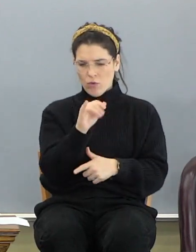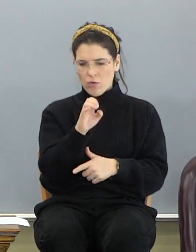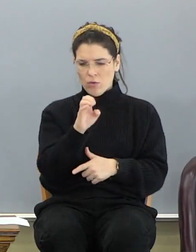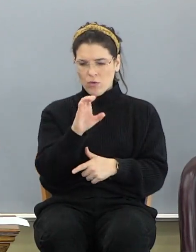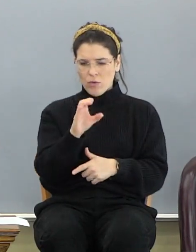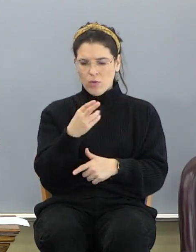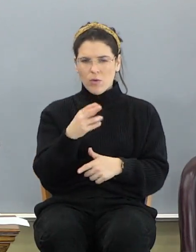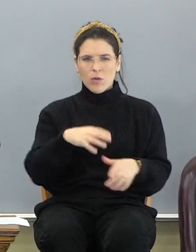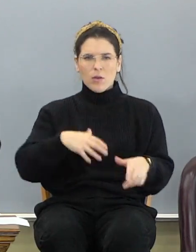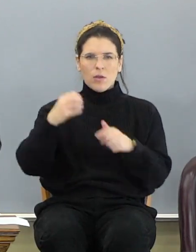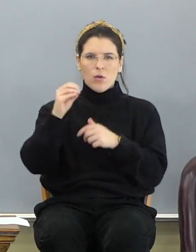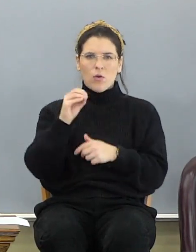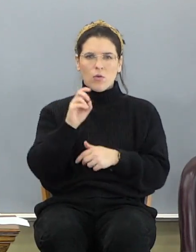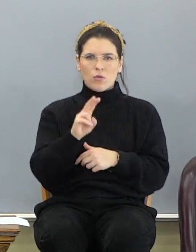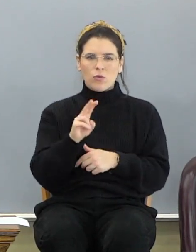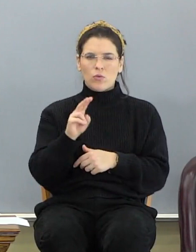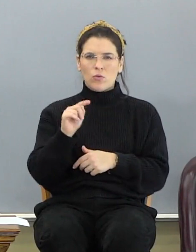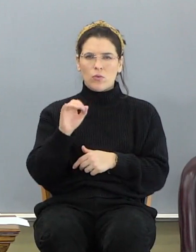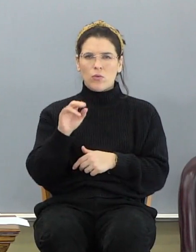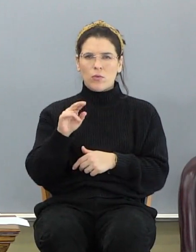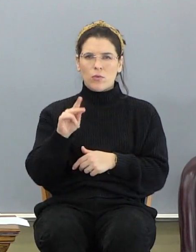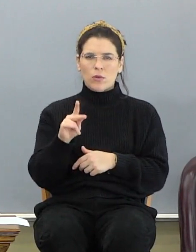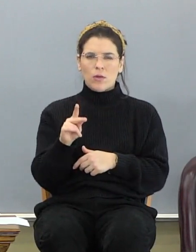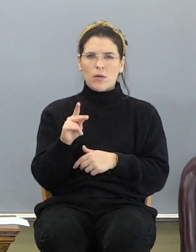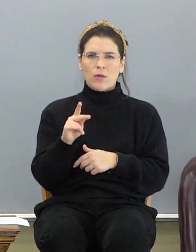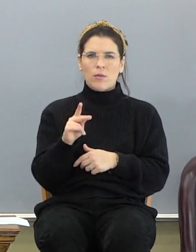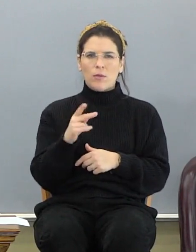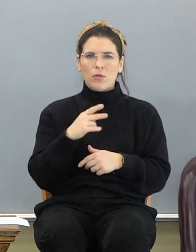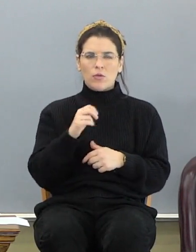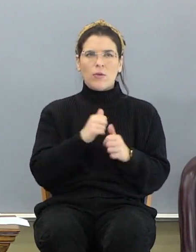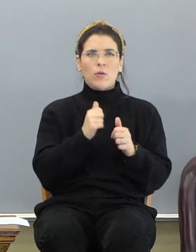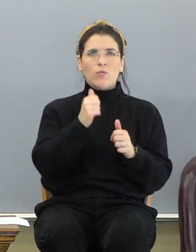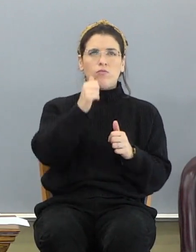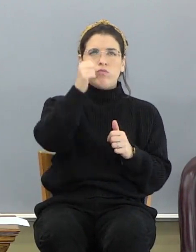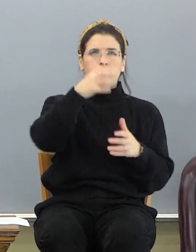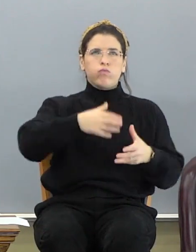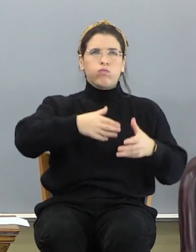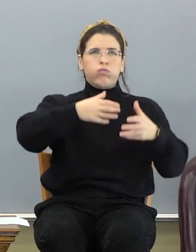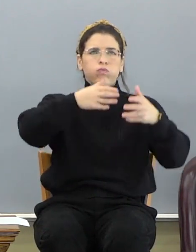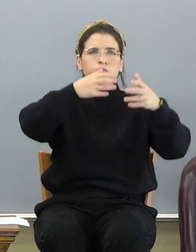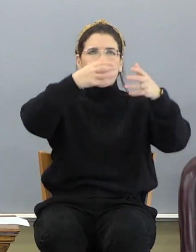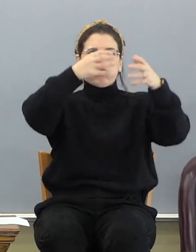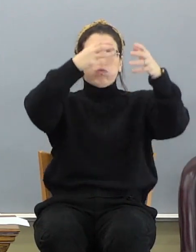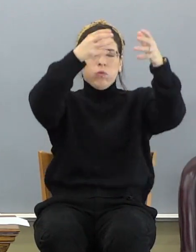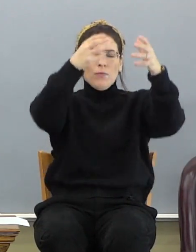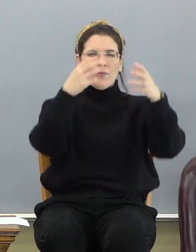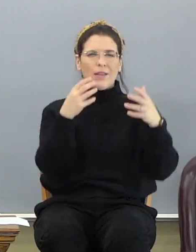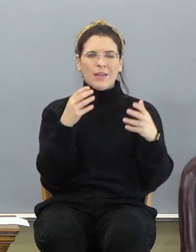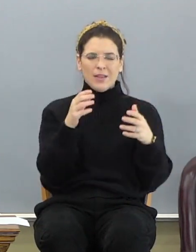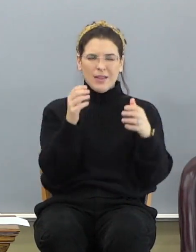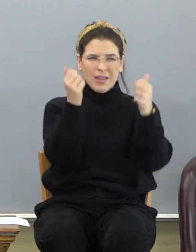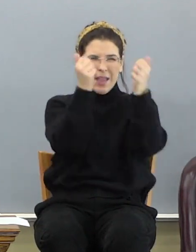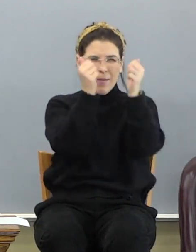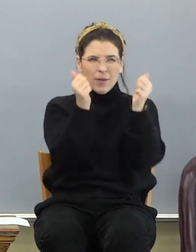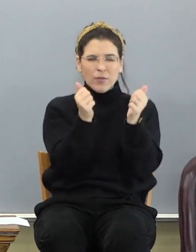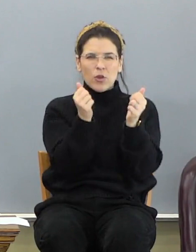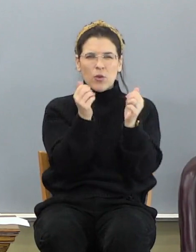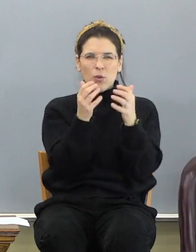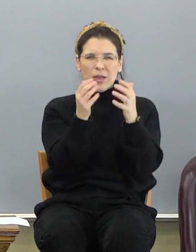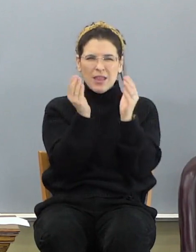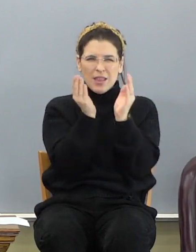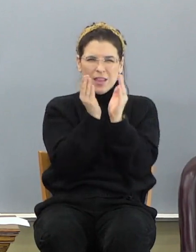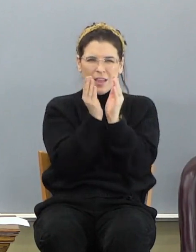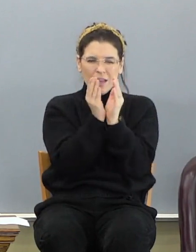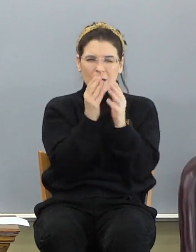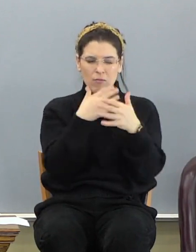He'd get the oxygen tanks out because you get that far away from the ground and the atmosphere gets thin and your breathing